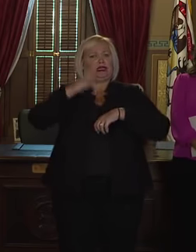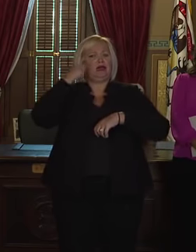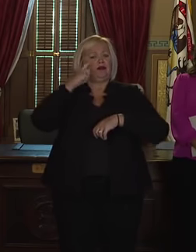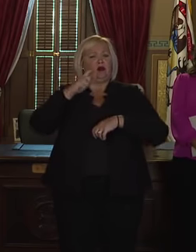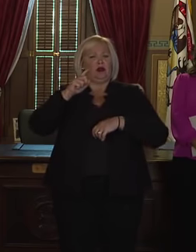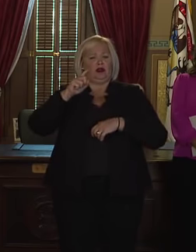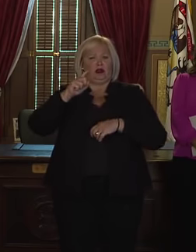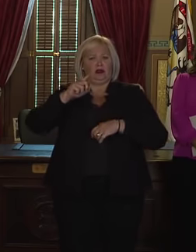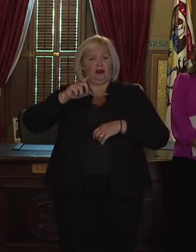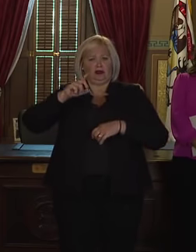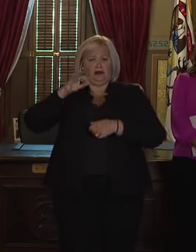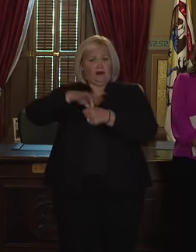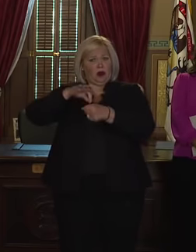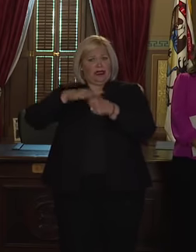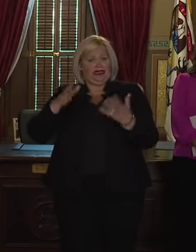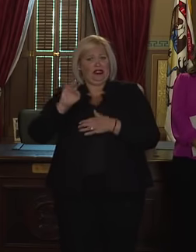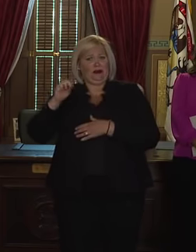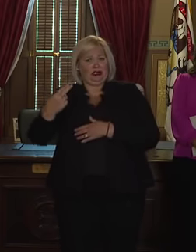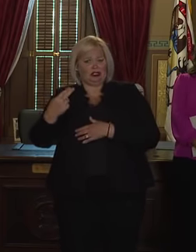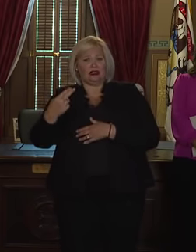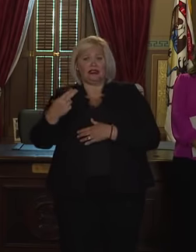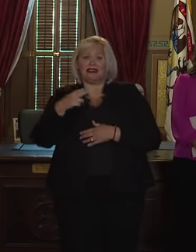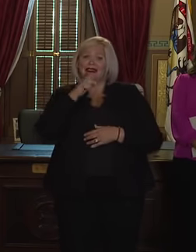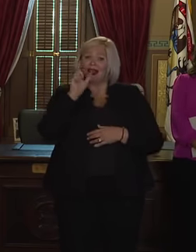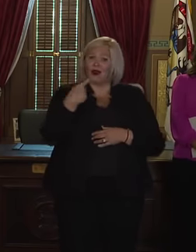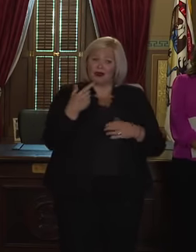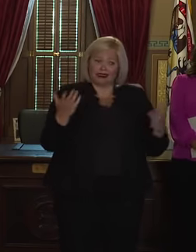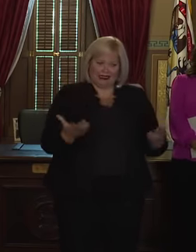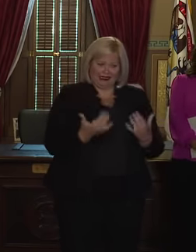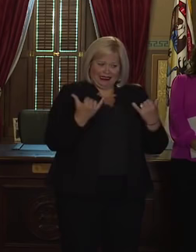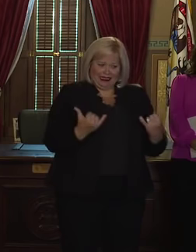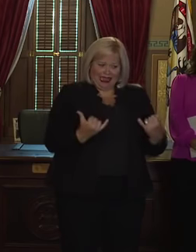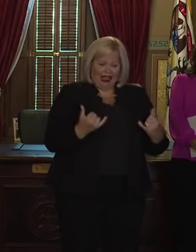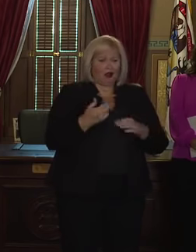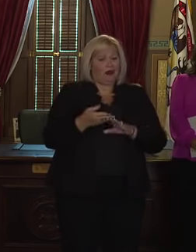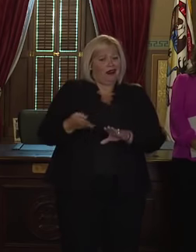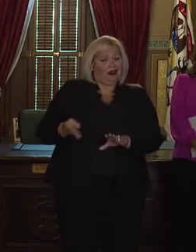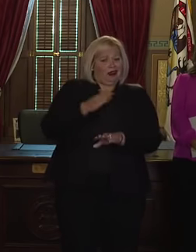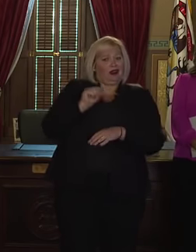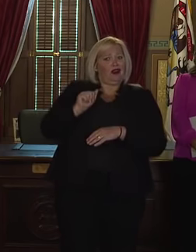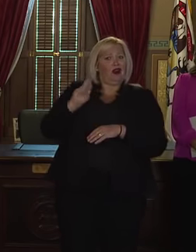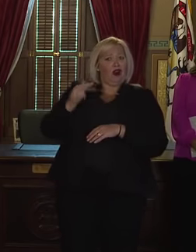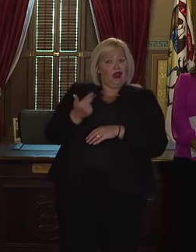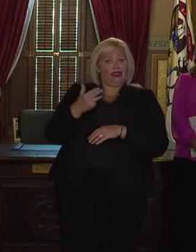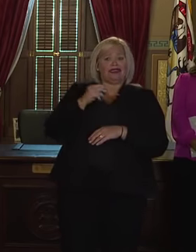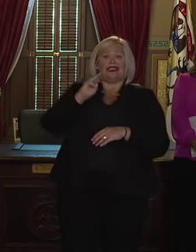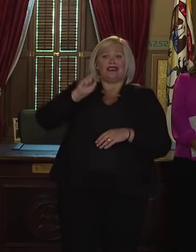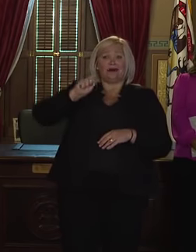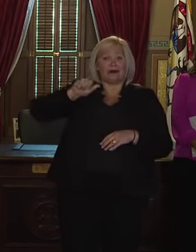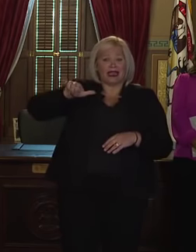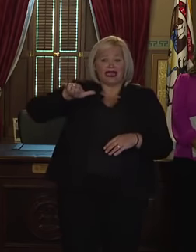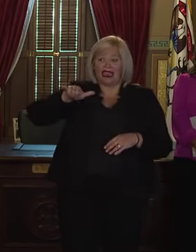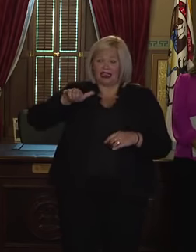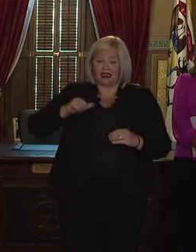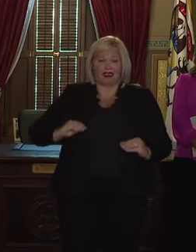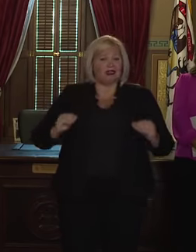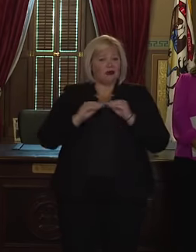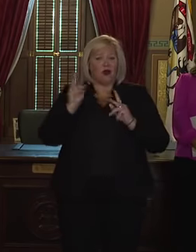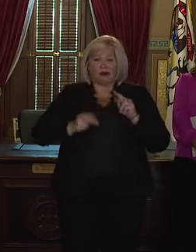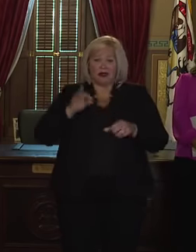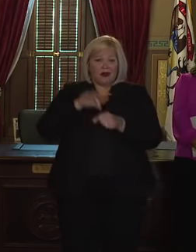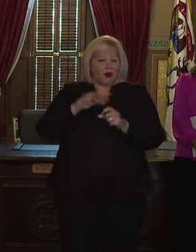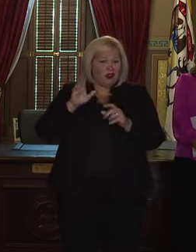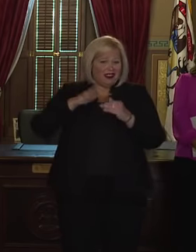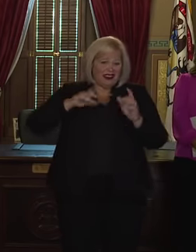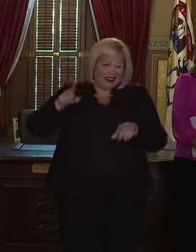numbers that we've seen not just this fall, but in our August primary and our May local elections as well, this is